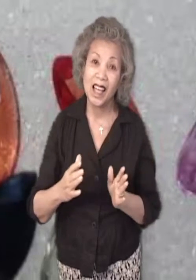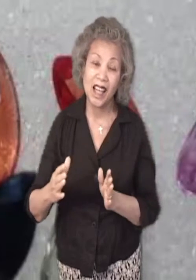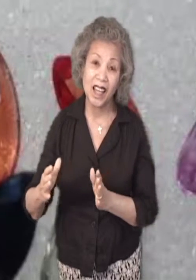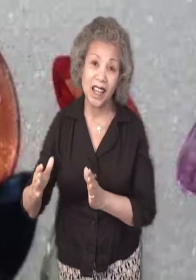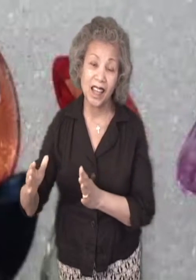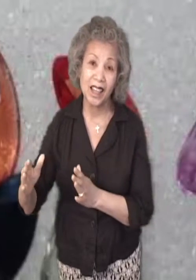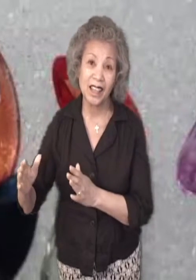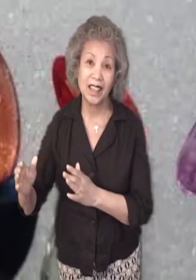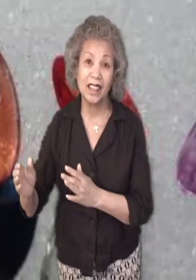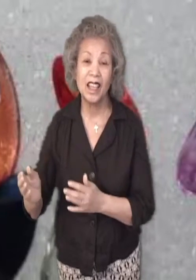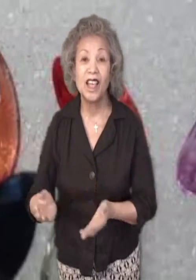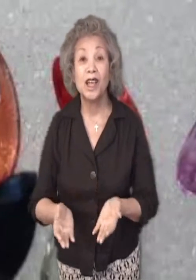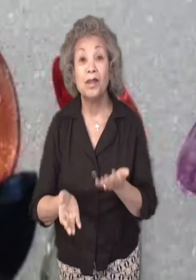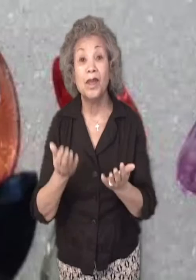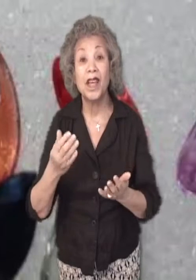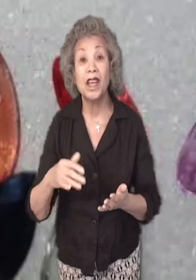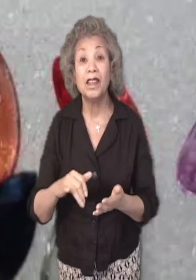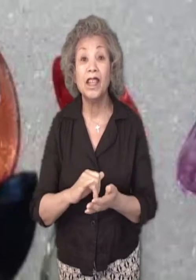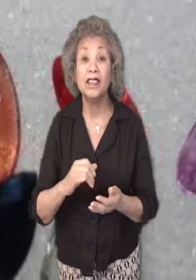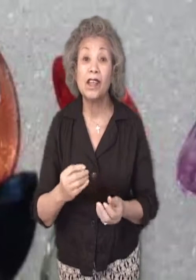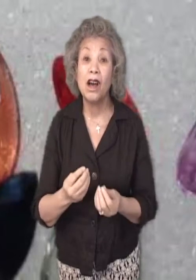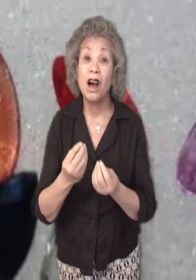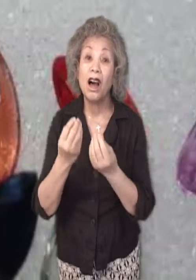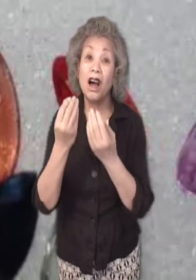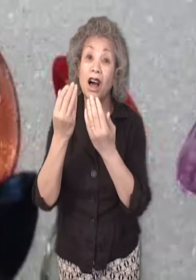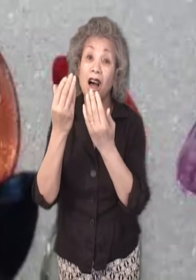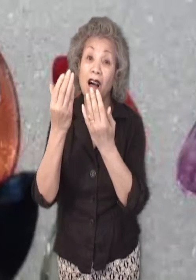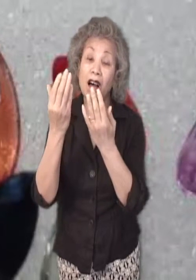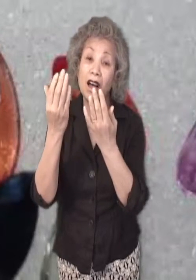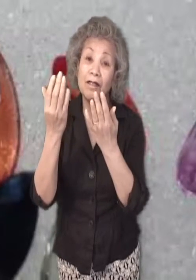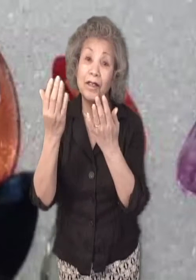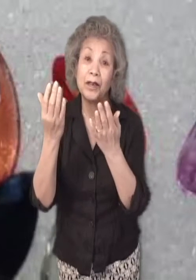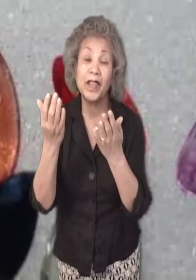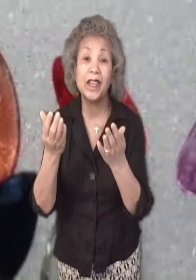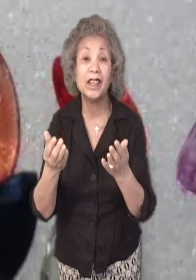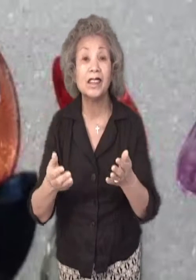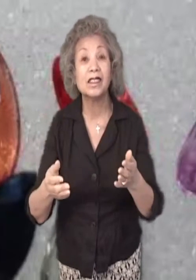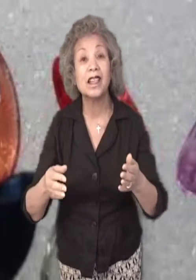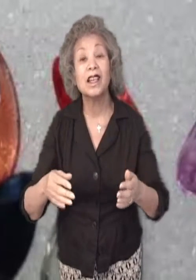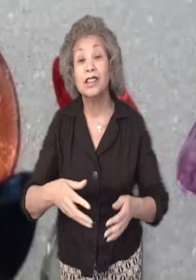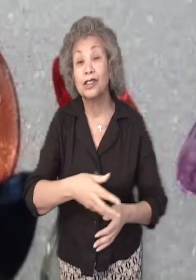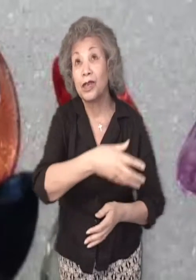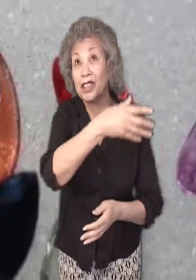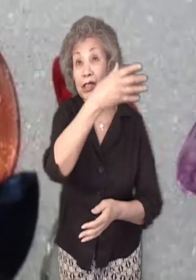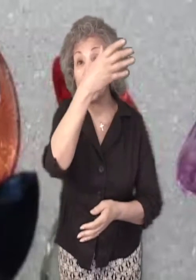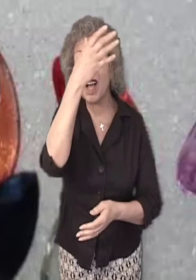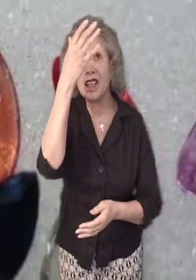May these offerings stretch across